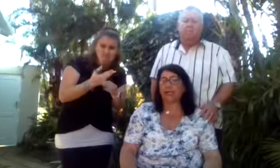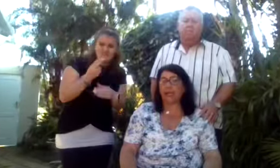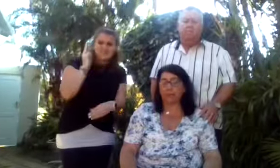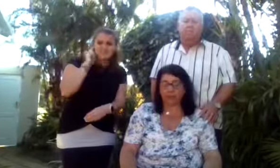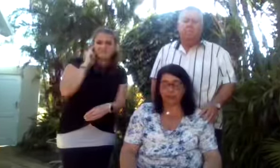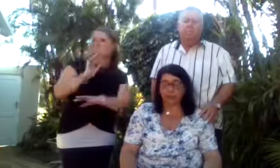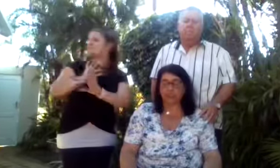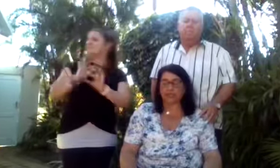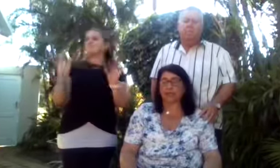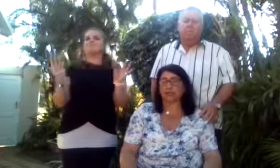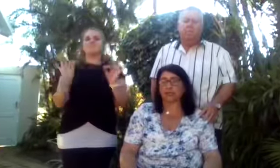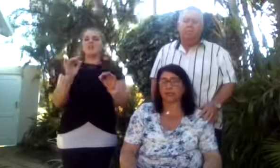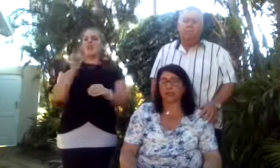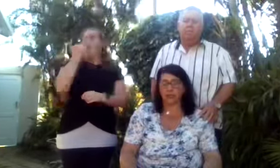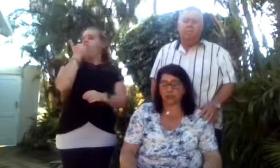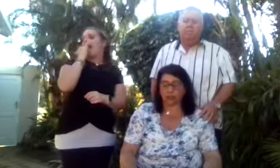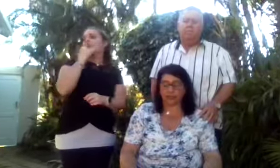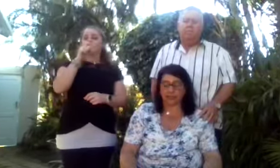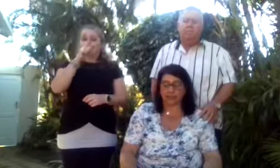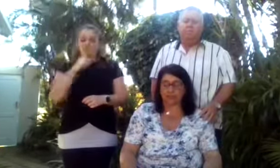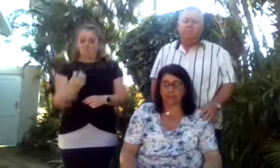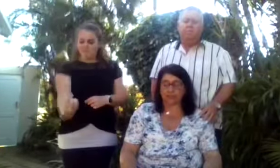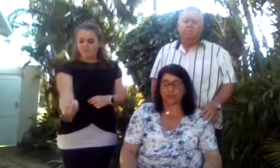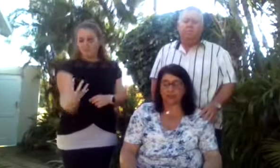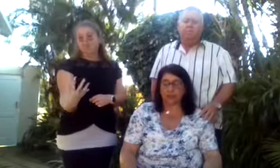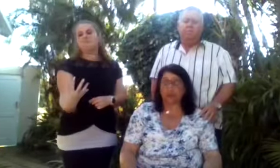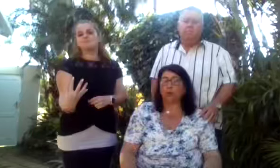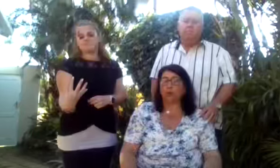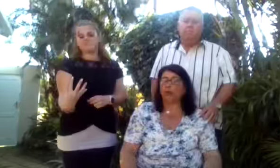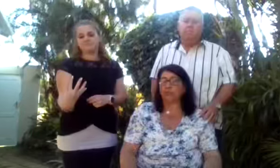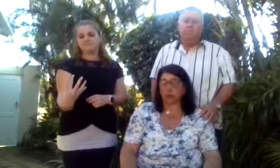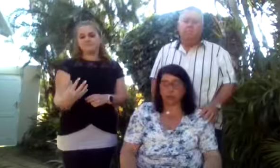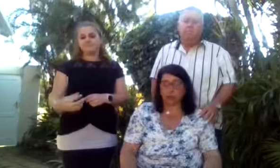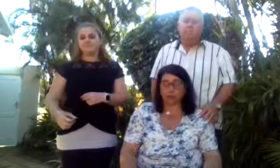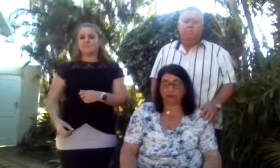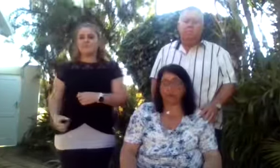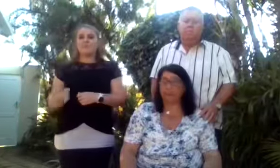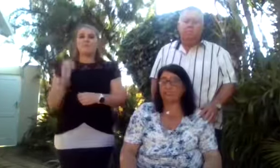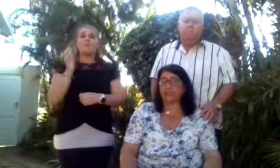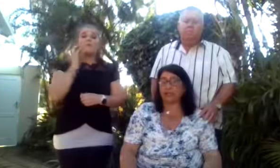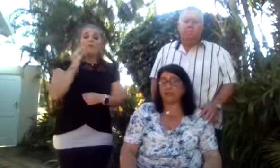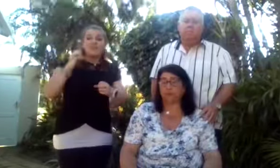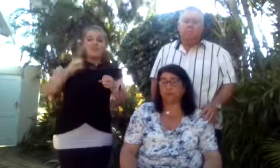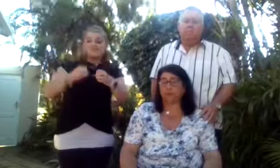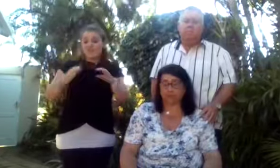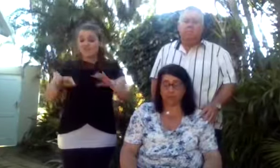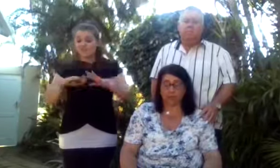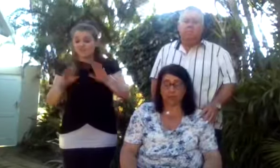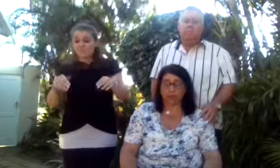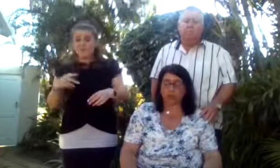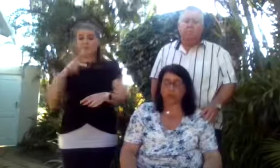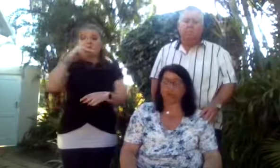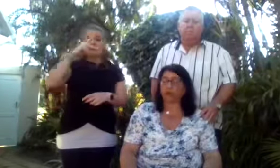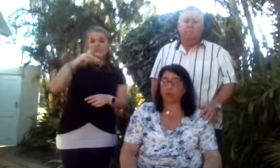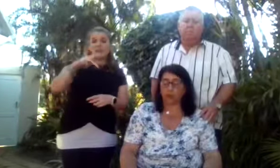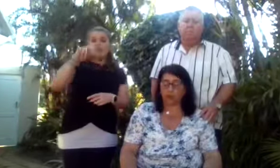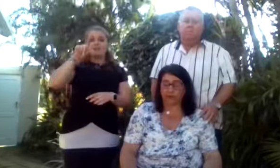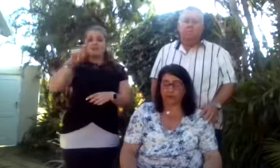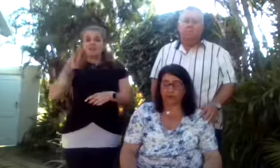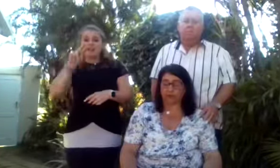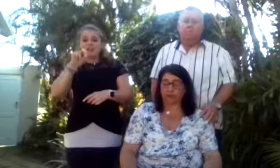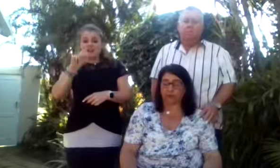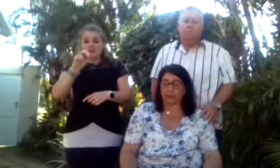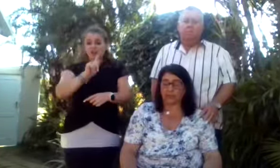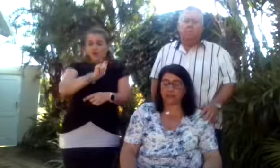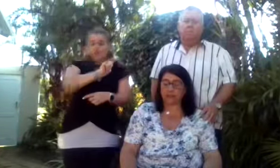and happily used the light to start at the races. Once she started swimming for KZN, she travelled all